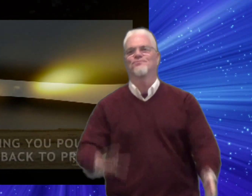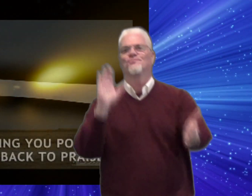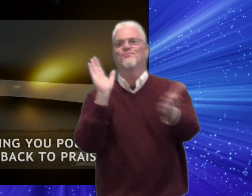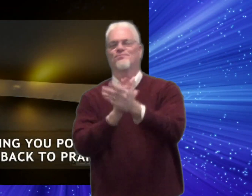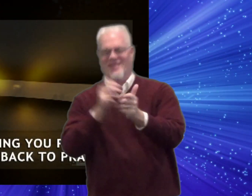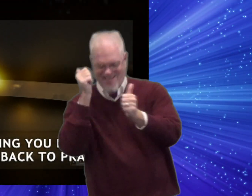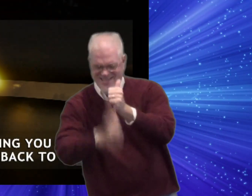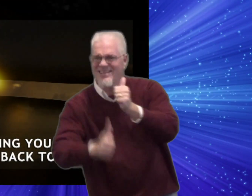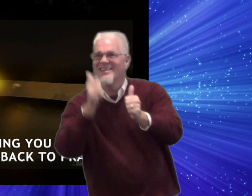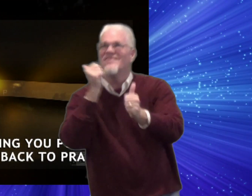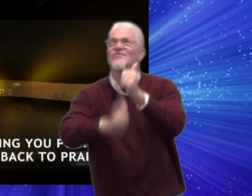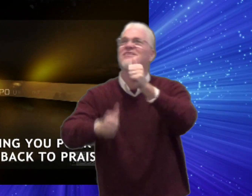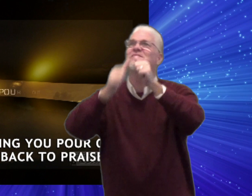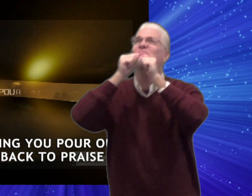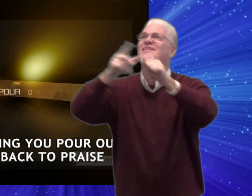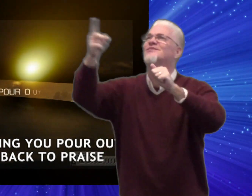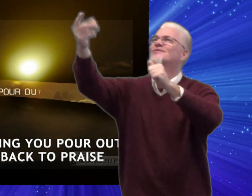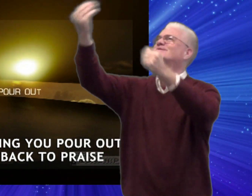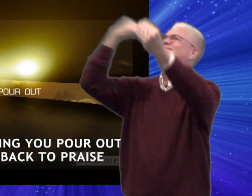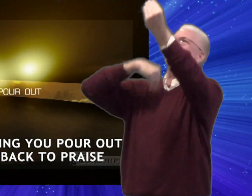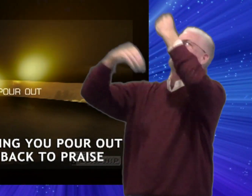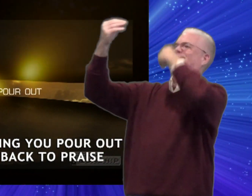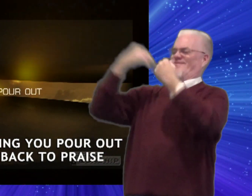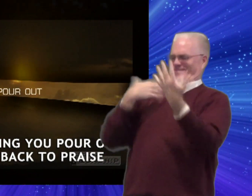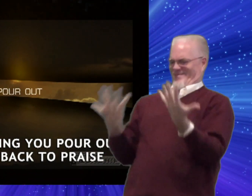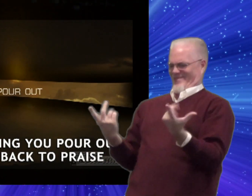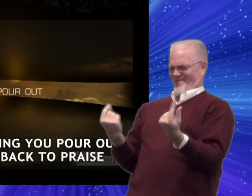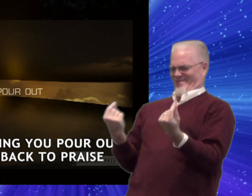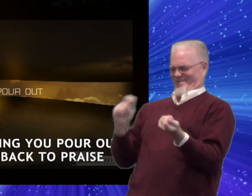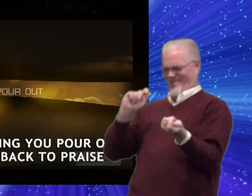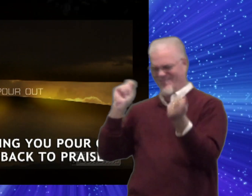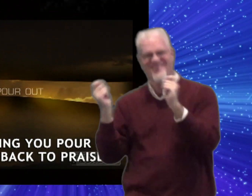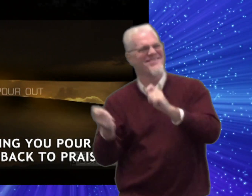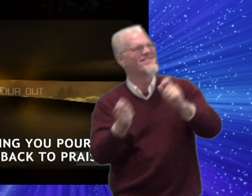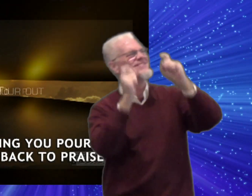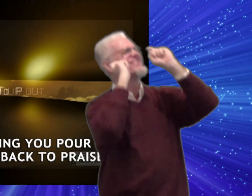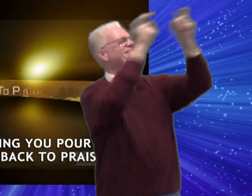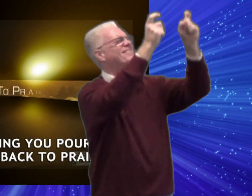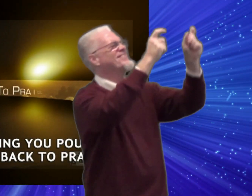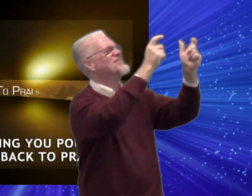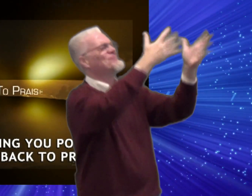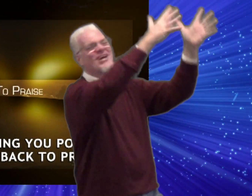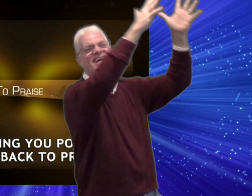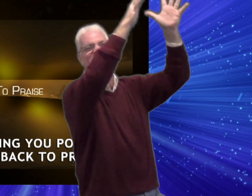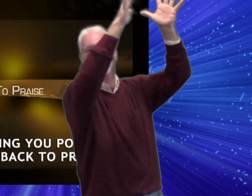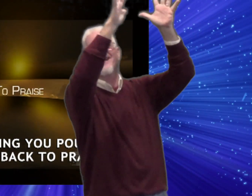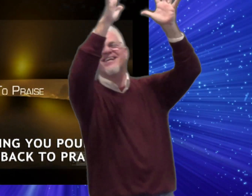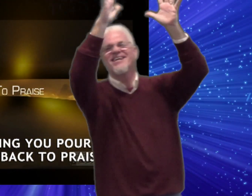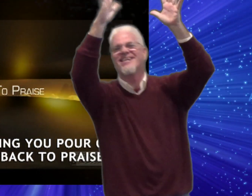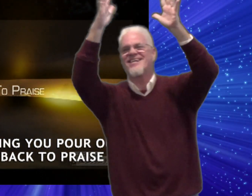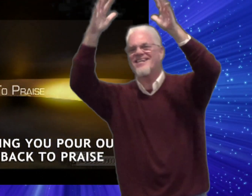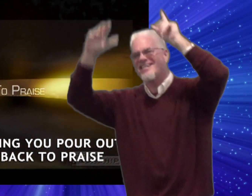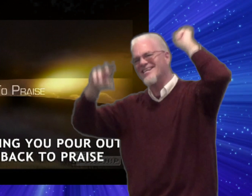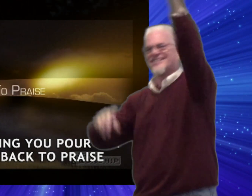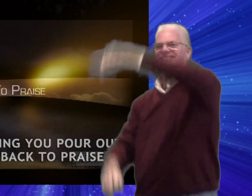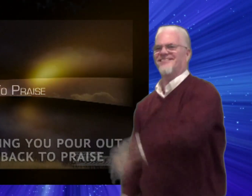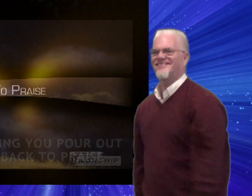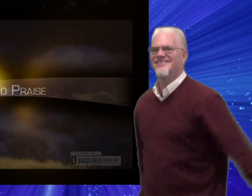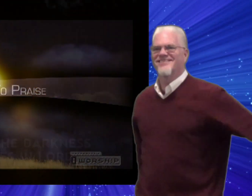Every blessing you pour out I'll turn back to praise